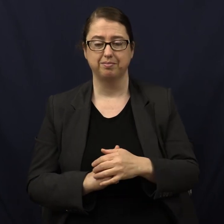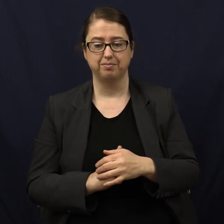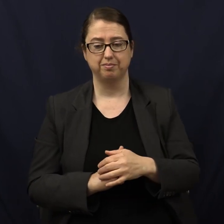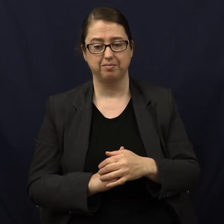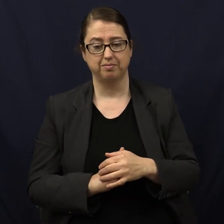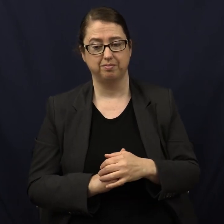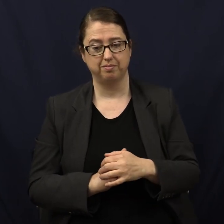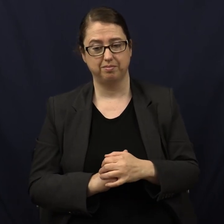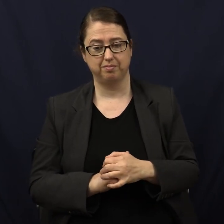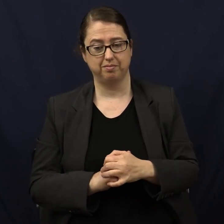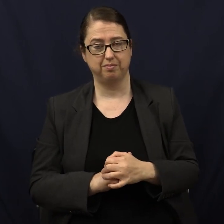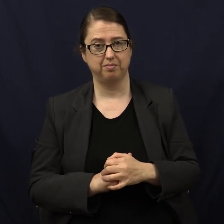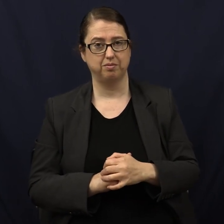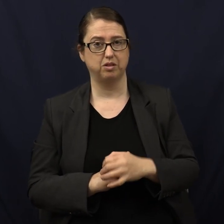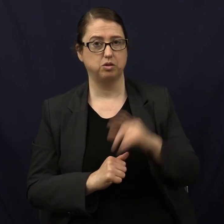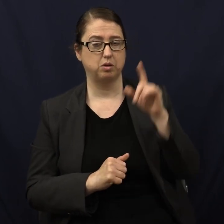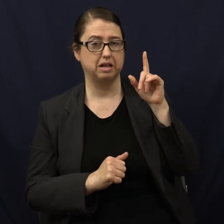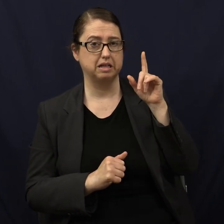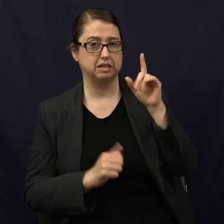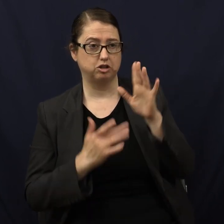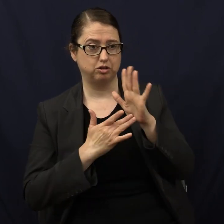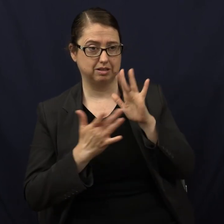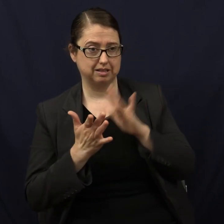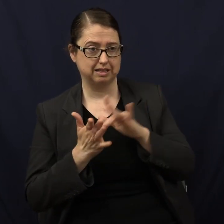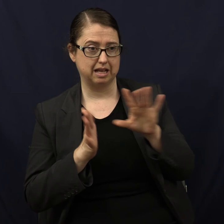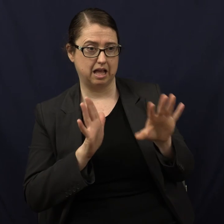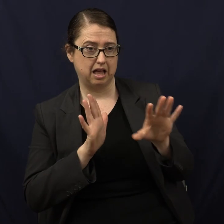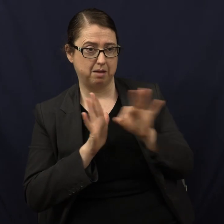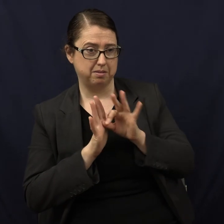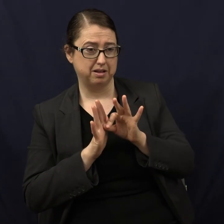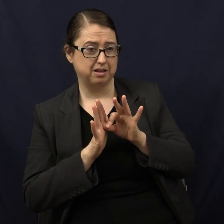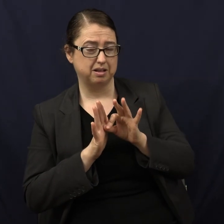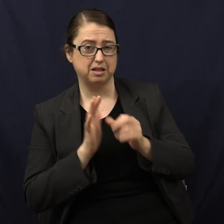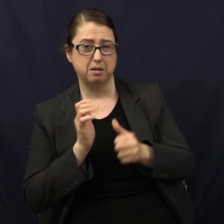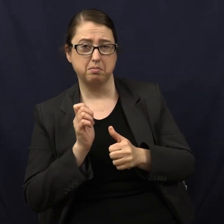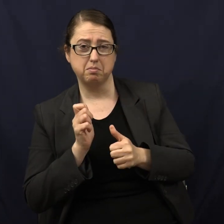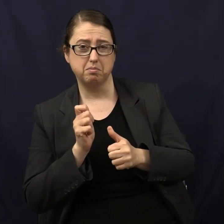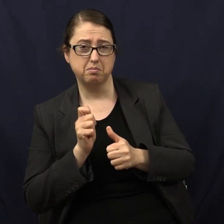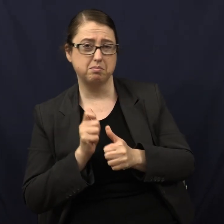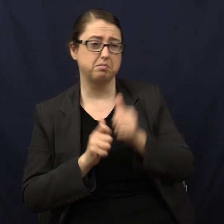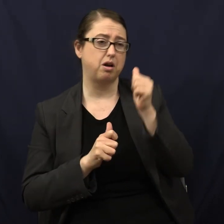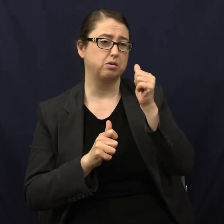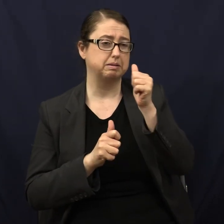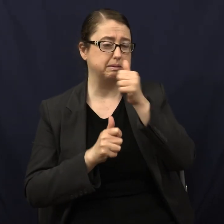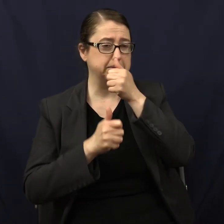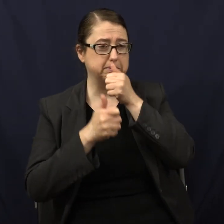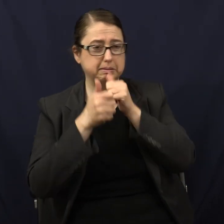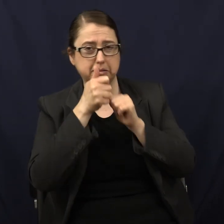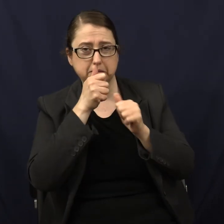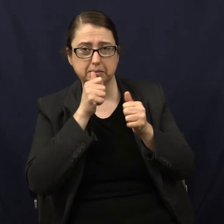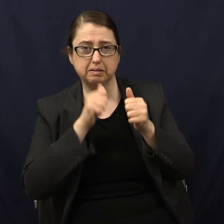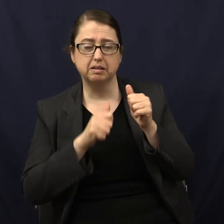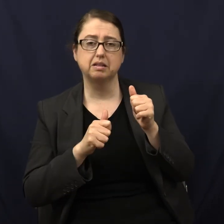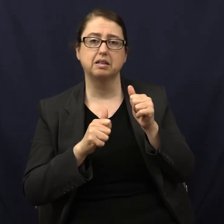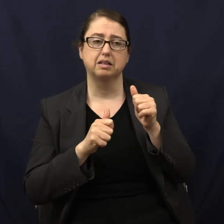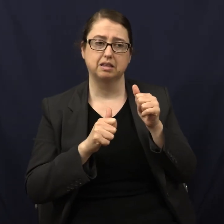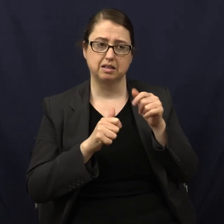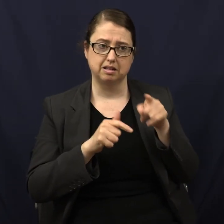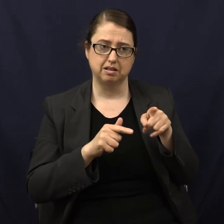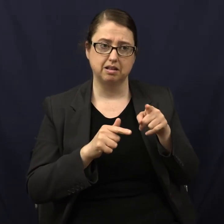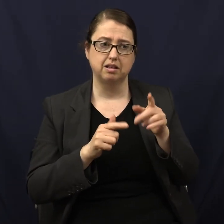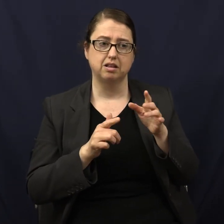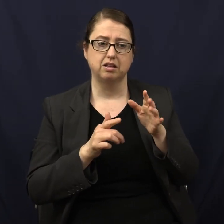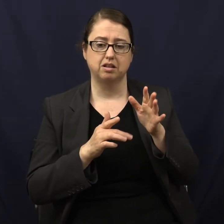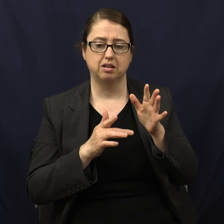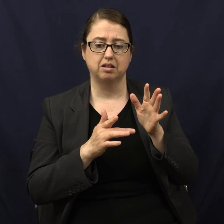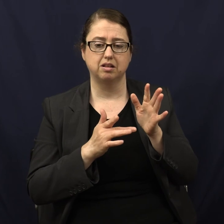So, He chose who? The most wretched victim. But see, now Jesus doesn't have to worry about them shutting down His operation, because